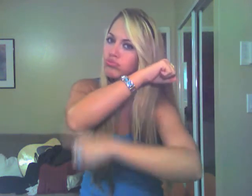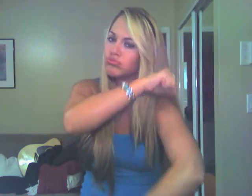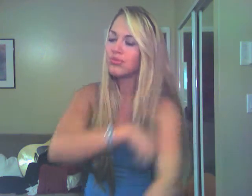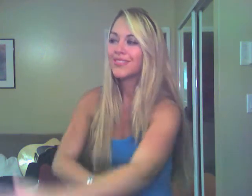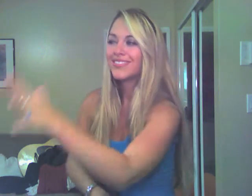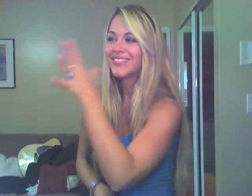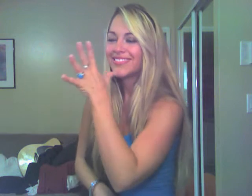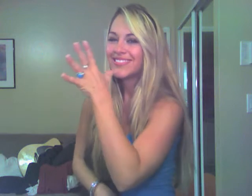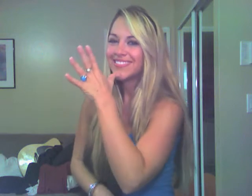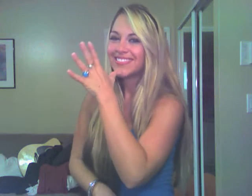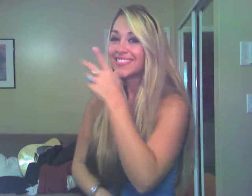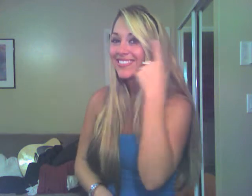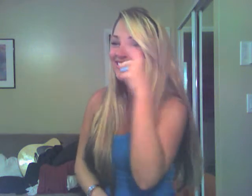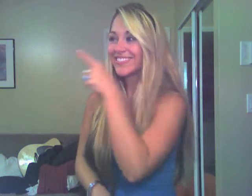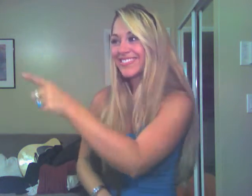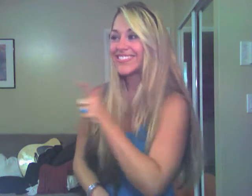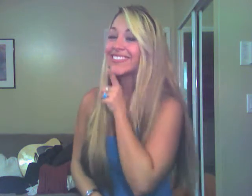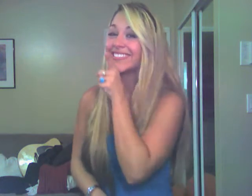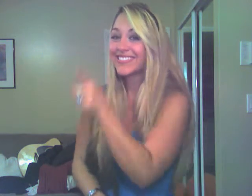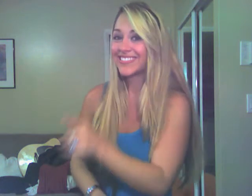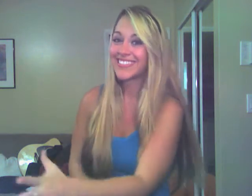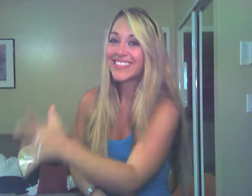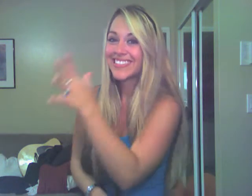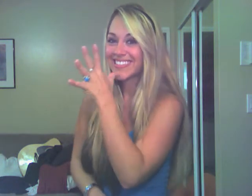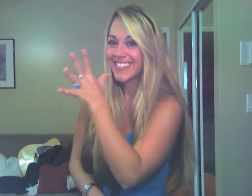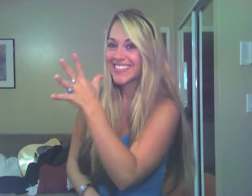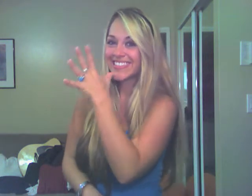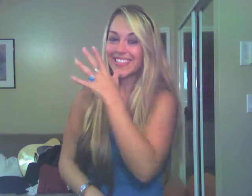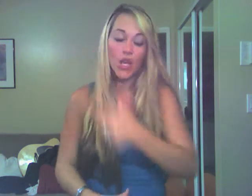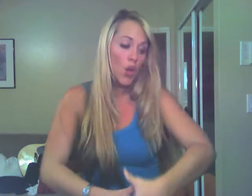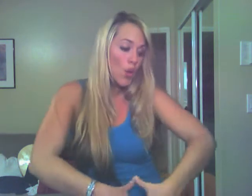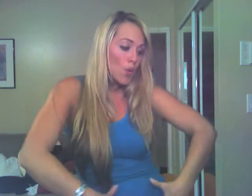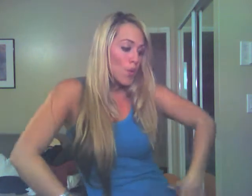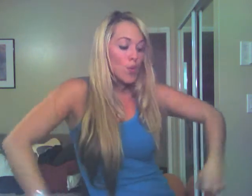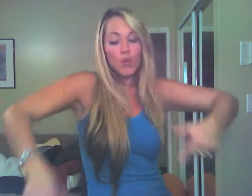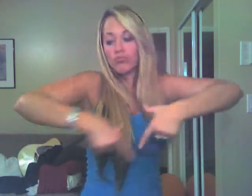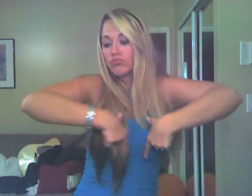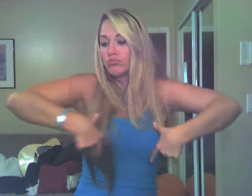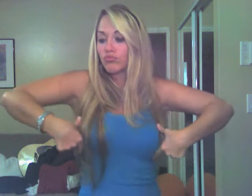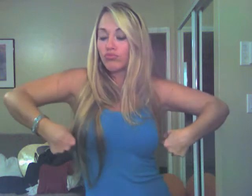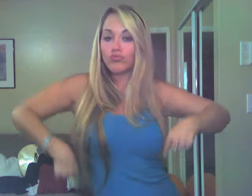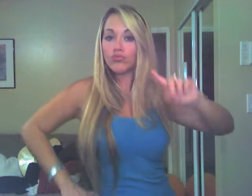saw mama, for she was mama. In a strained bikini